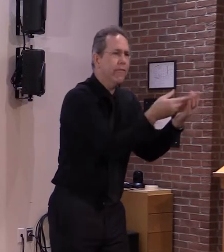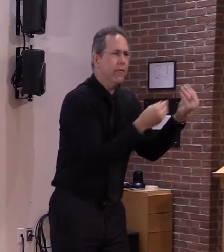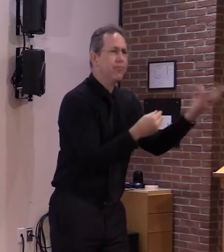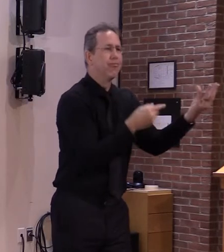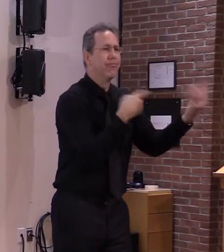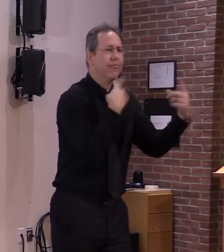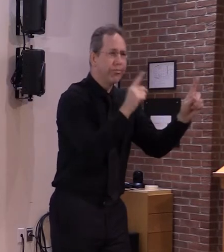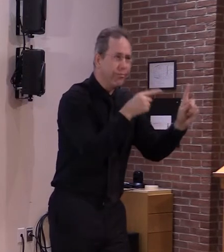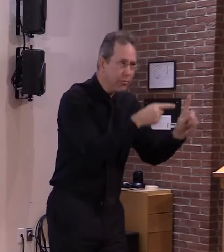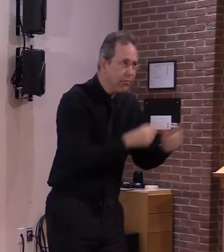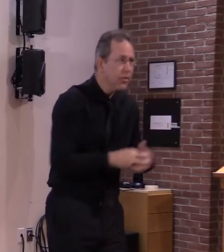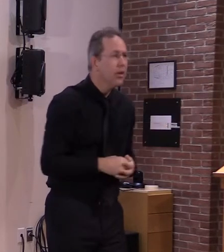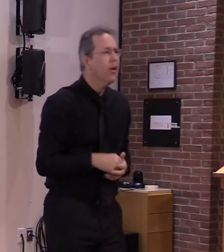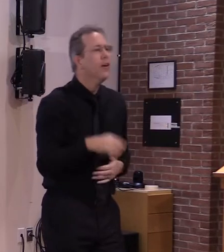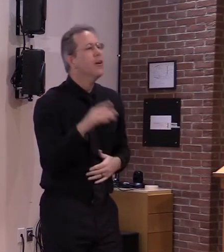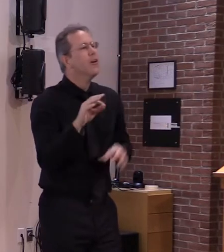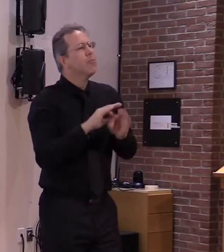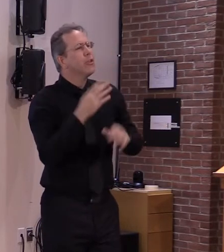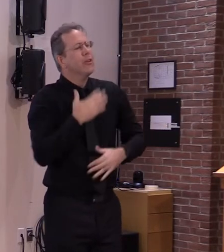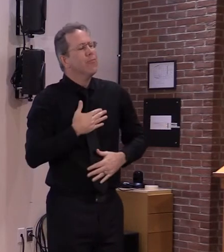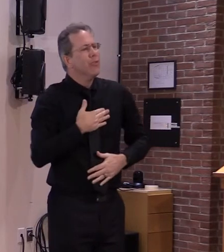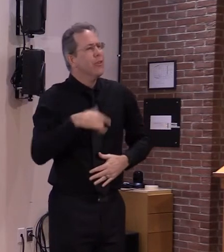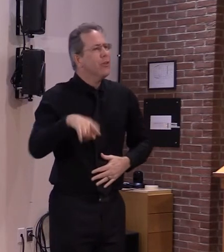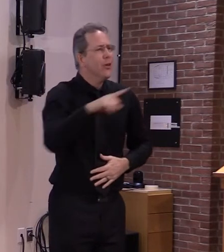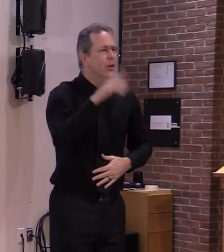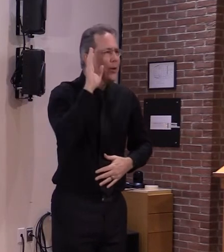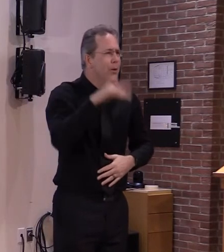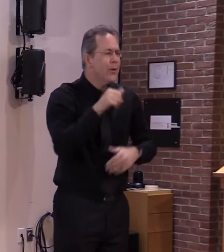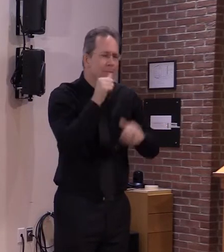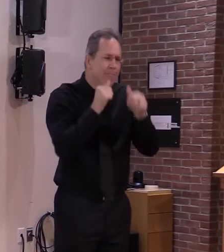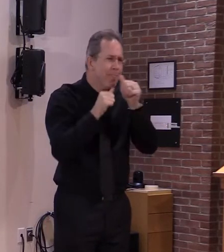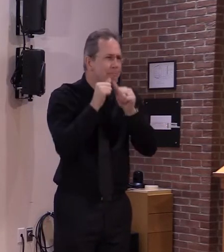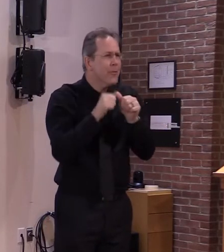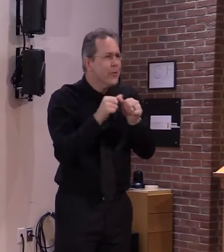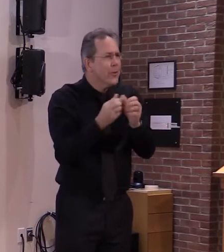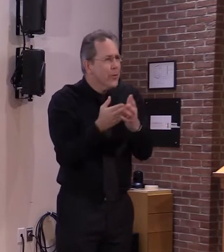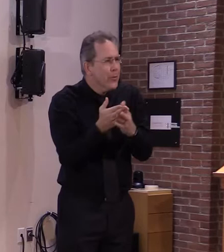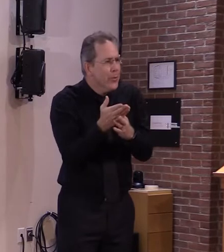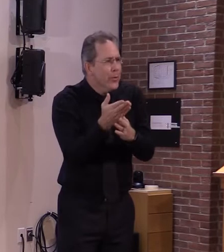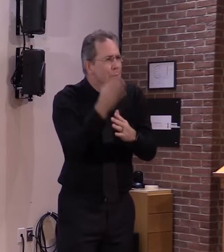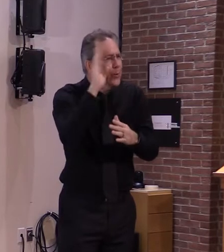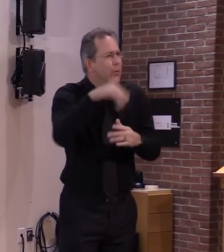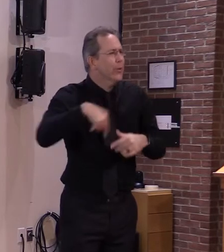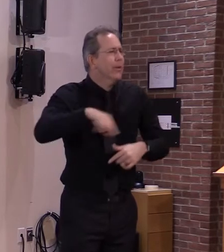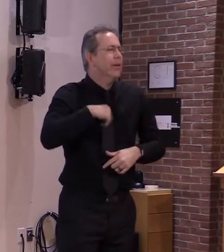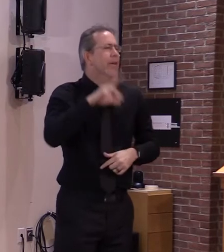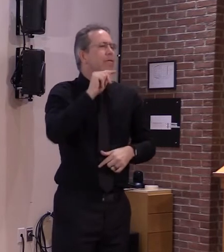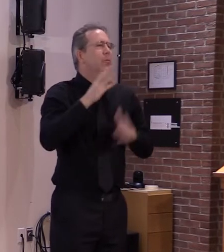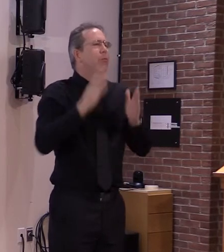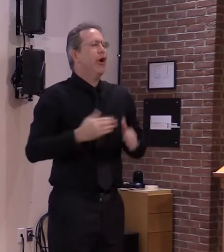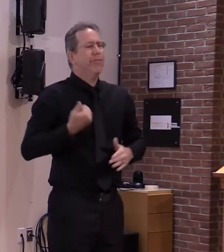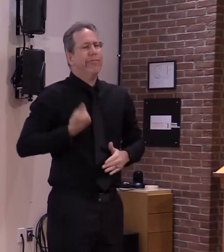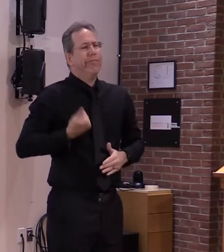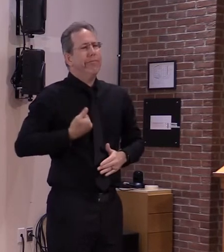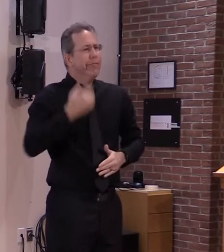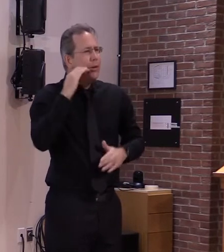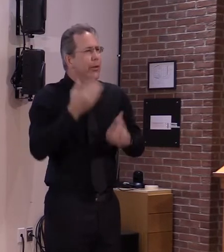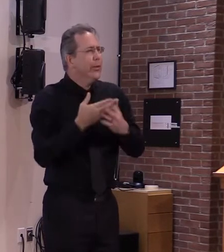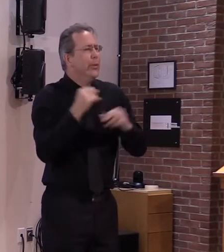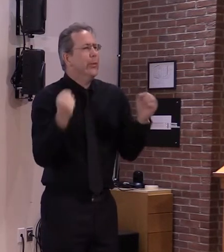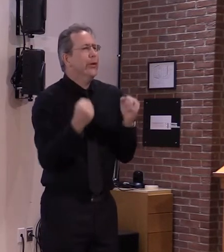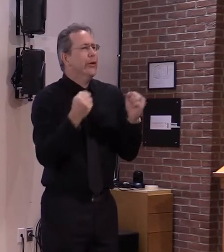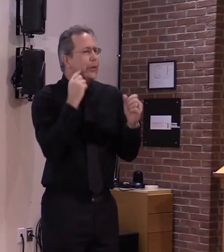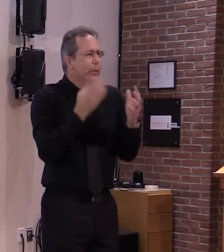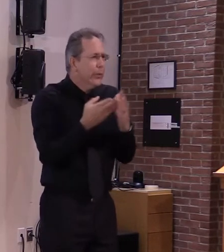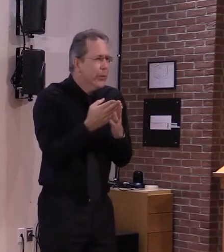Vermonters is our perseverance it probably comes from enduring those long tough cold winters followed by difficult